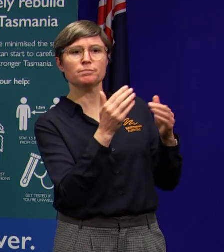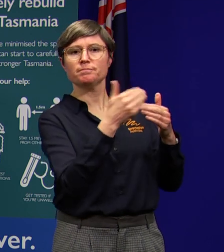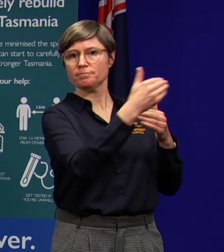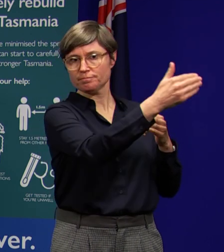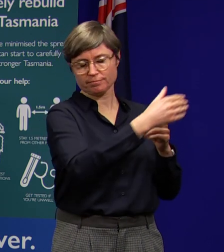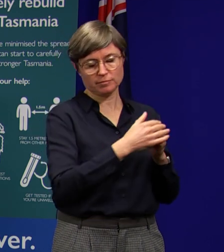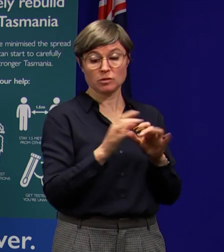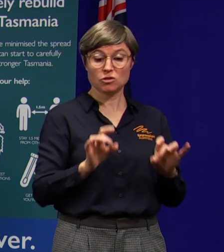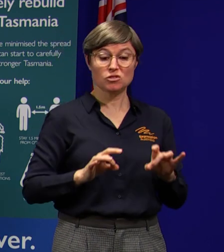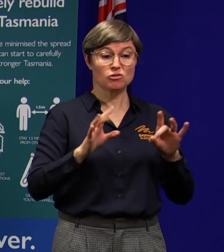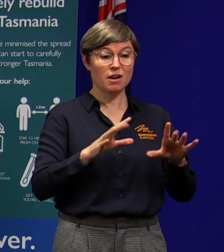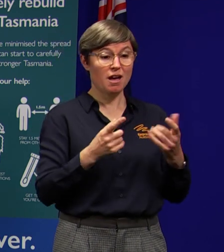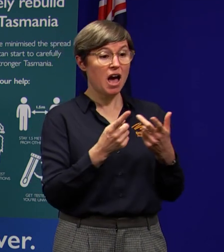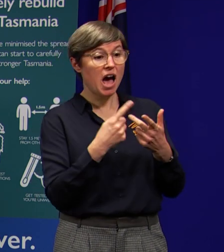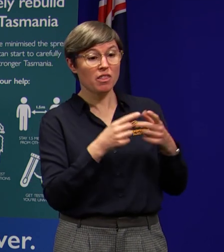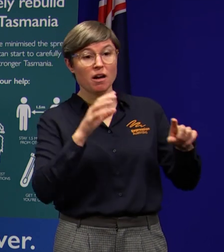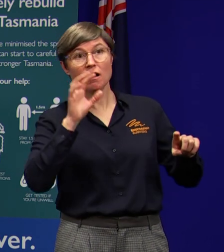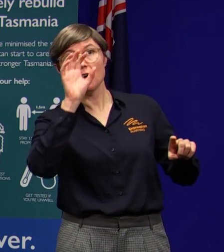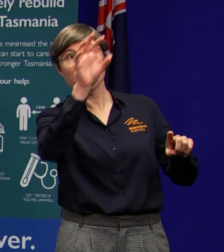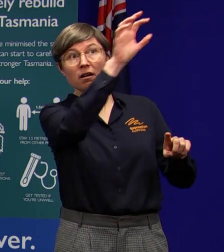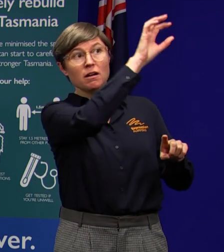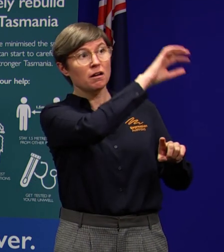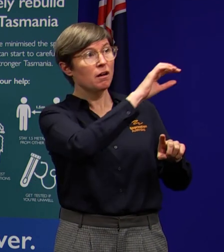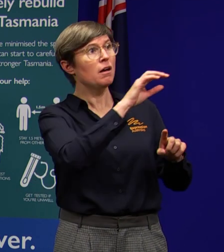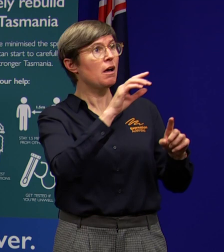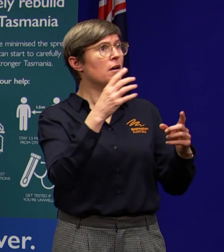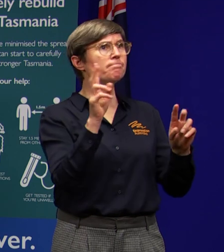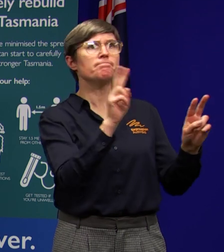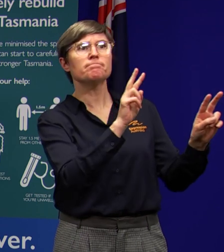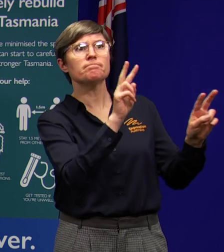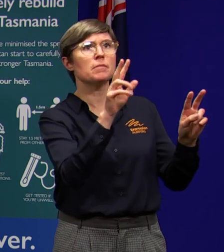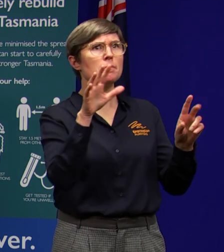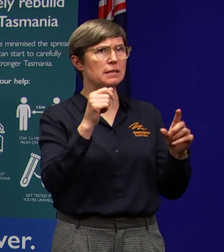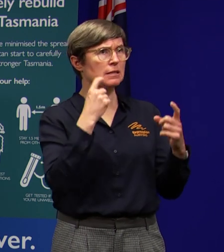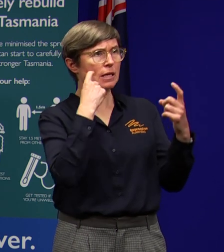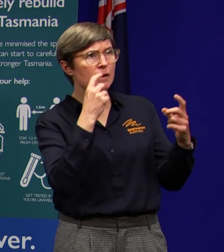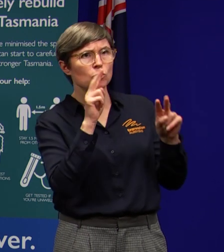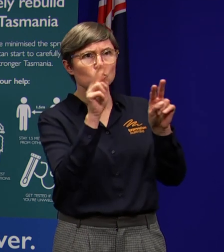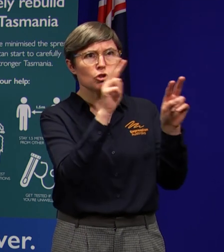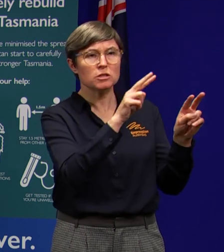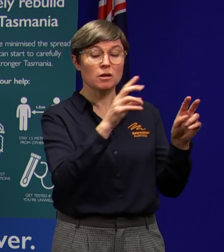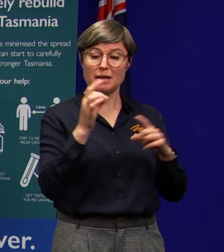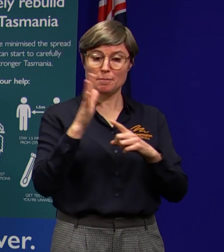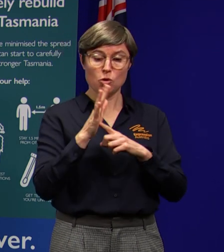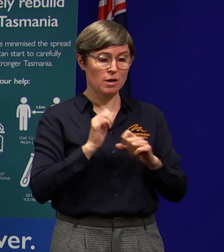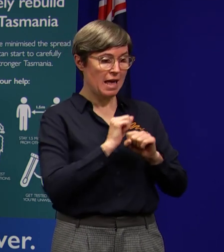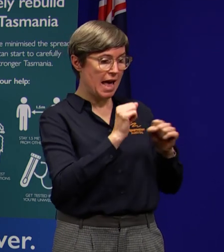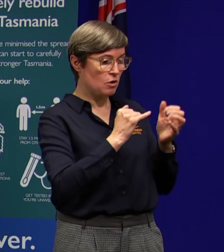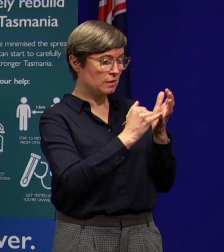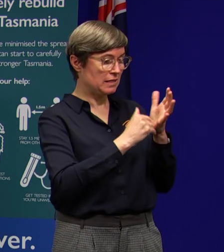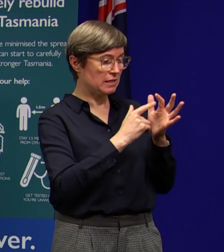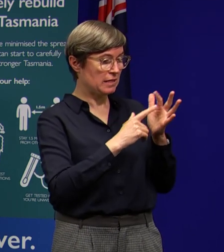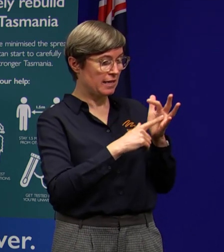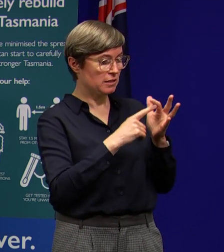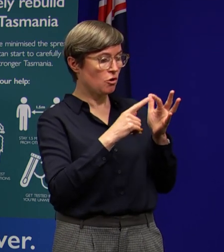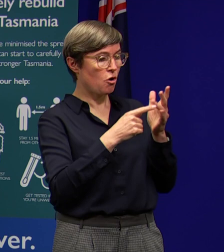in other states and territories is also evolving and it's important that we retain our state of emergency through this period should we